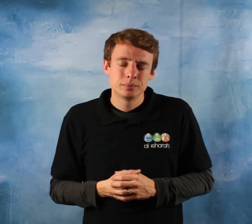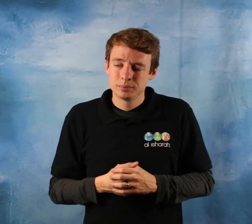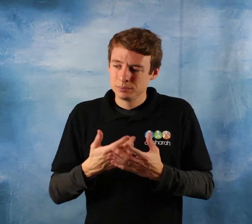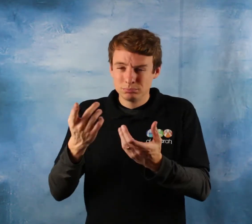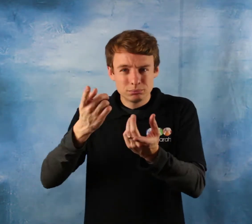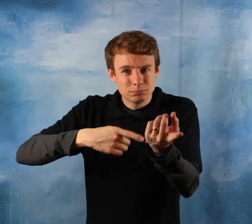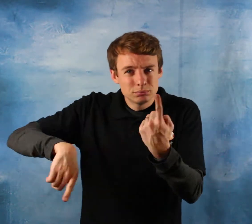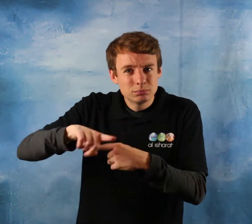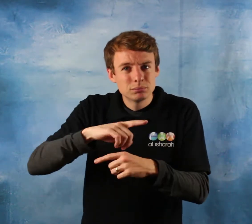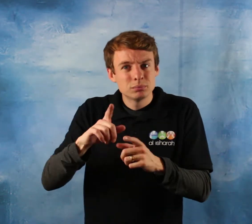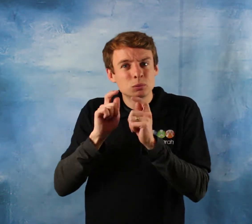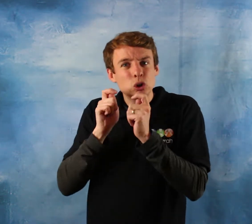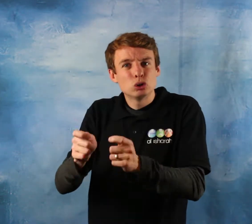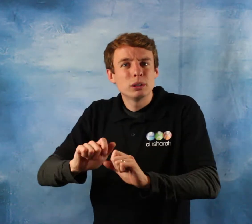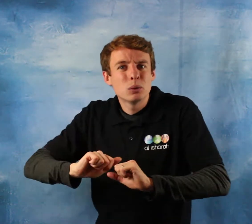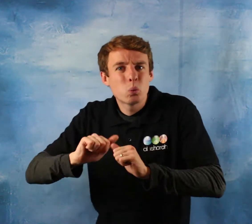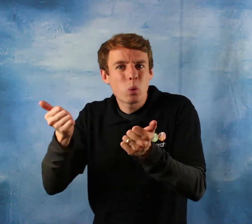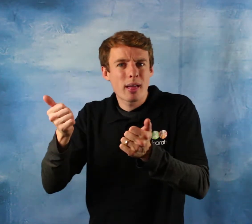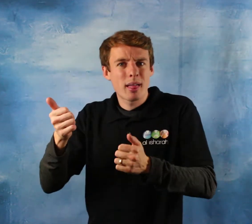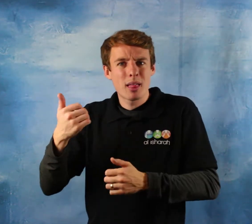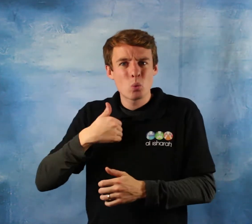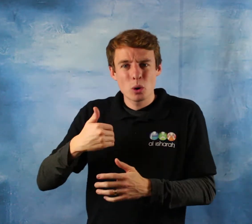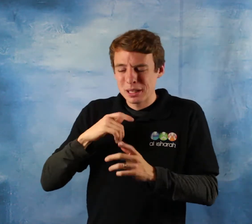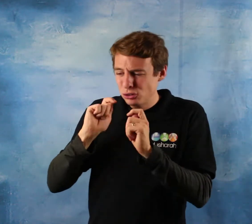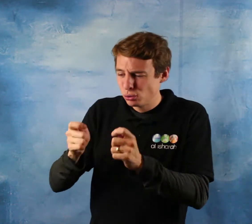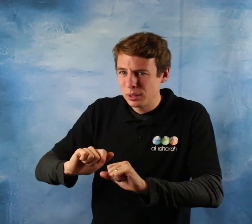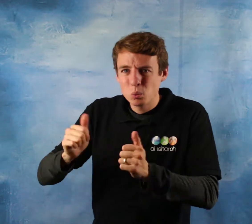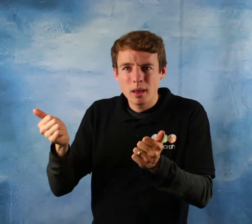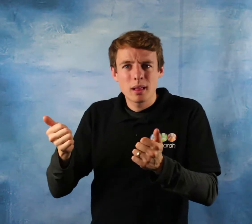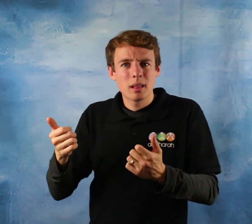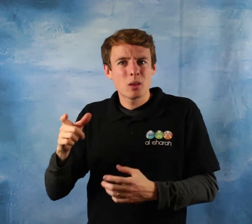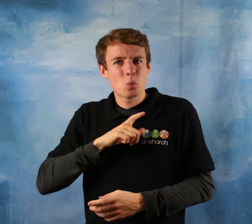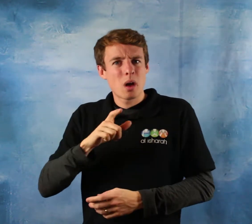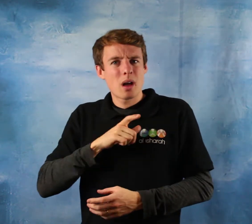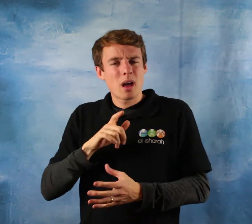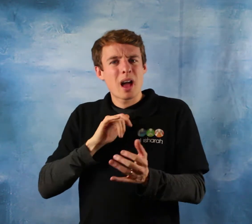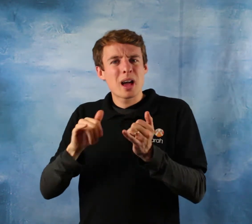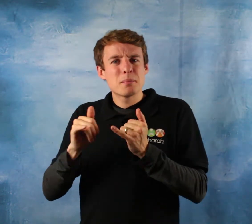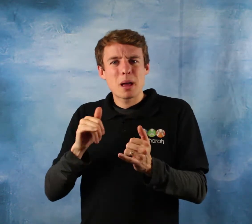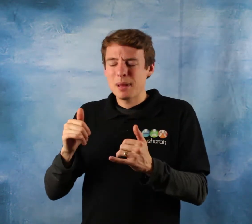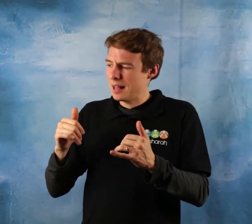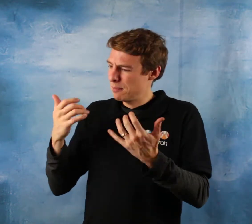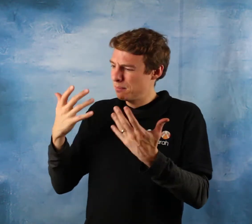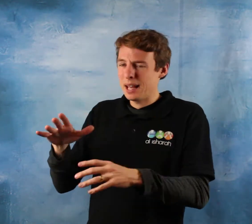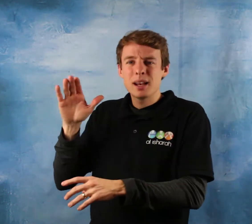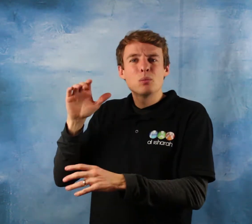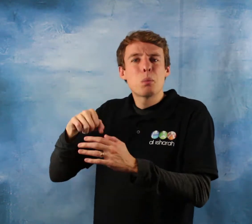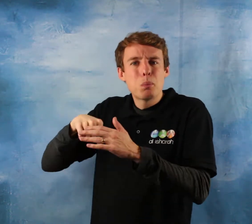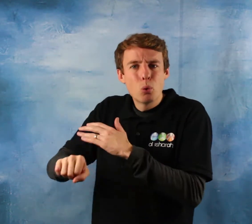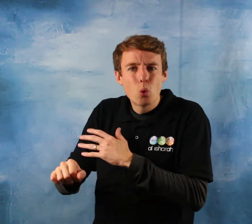took her from her home abroad and she is here with no relatives and she is blackmailed and treated the worst form of